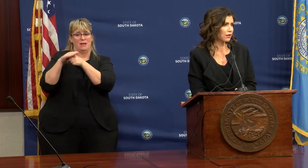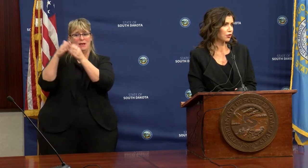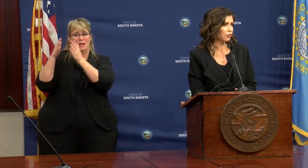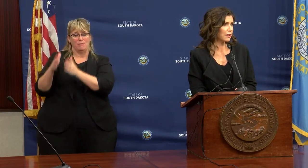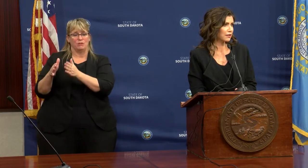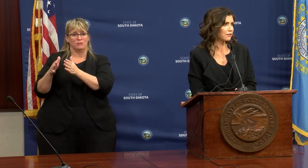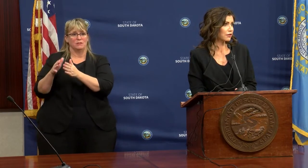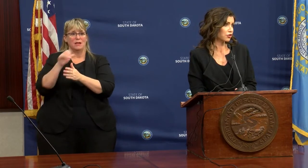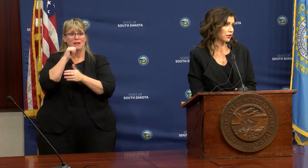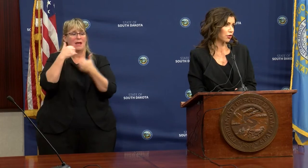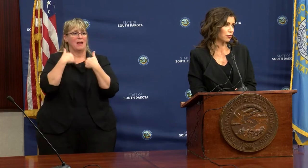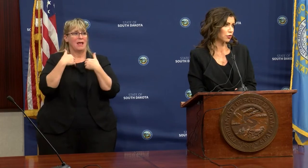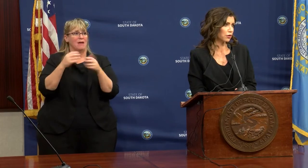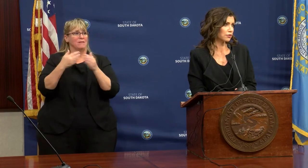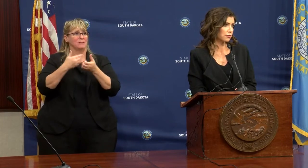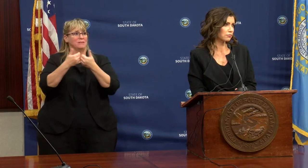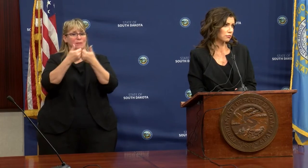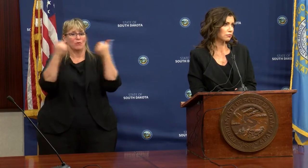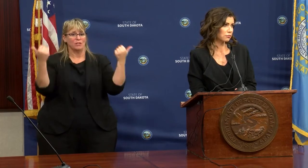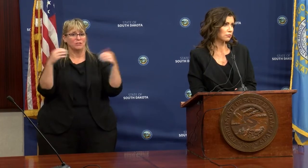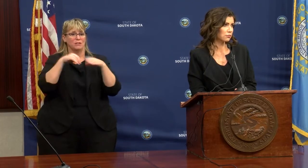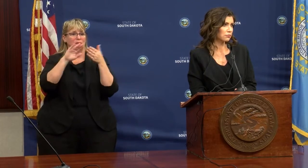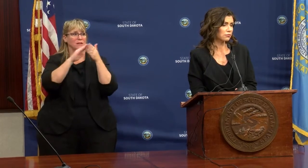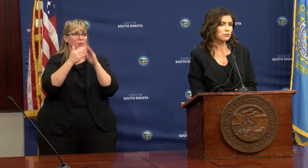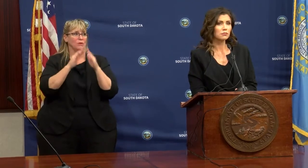than creating a division in our communities.